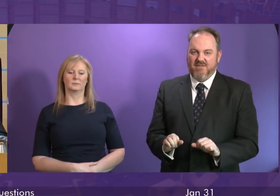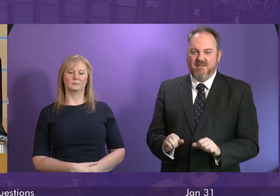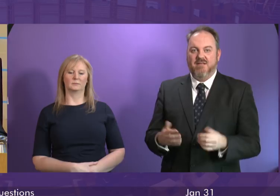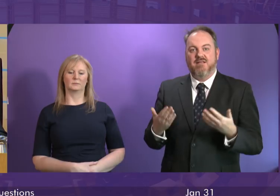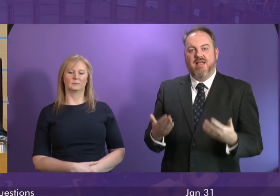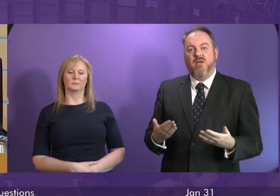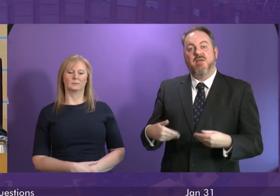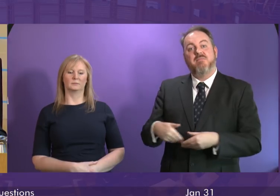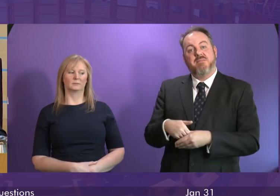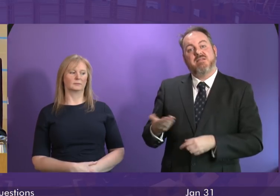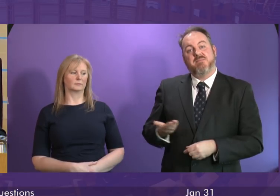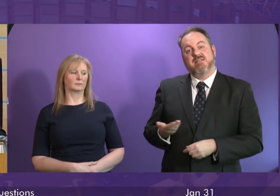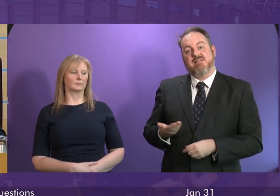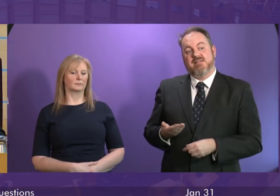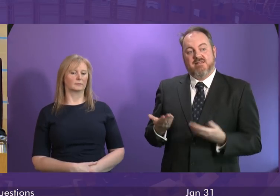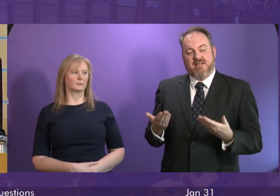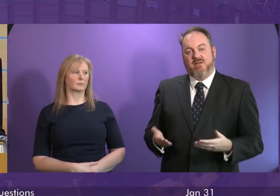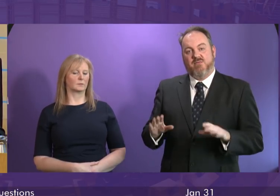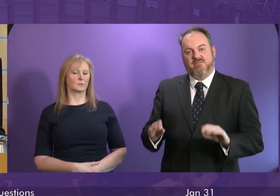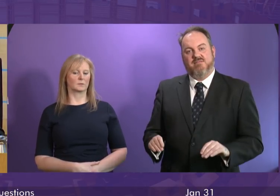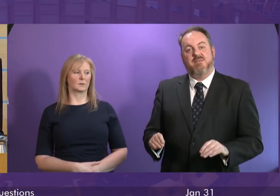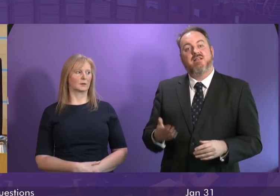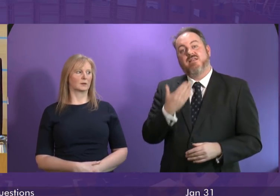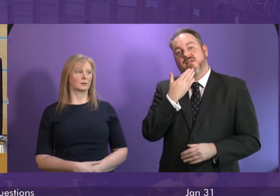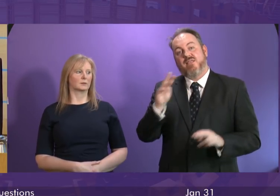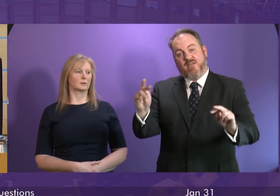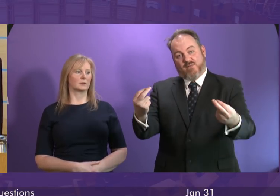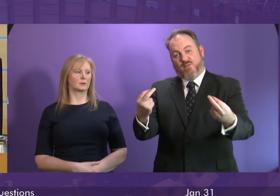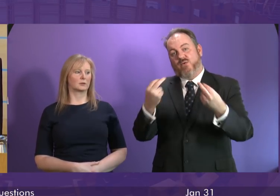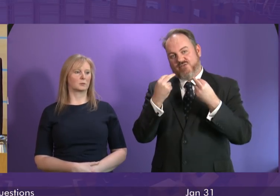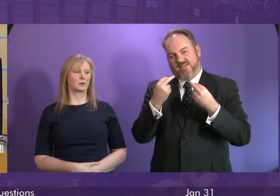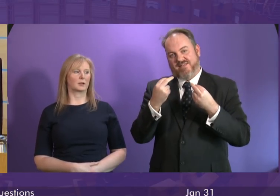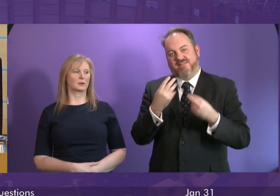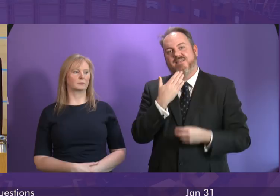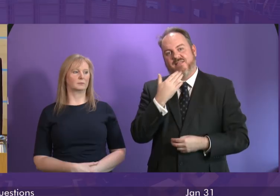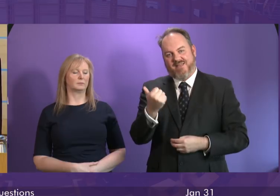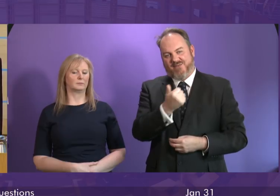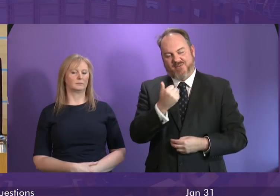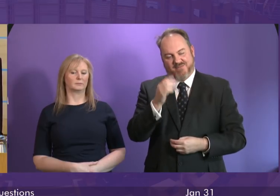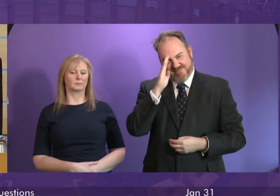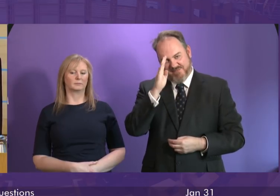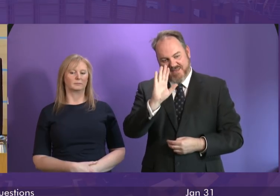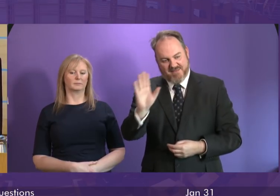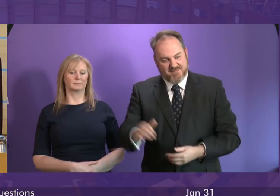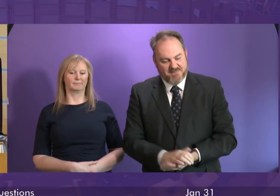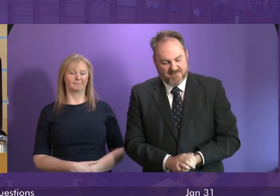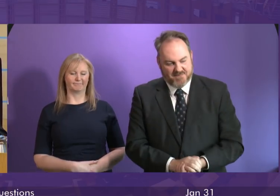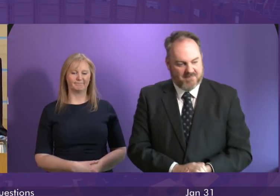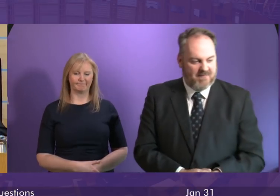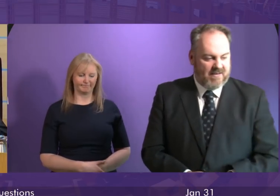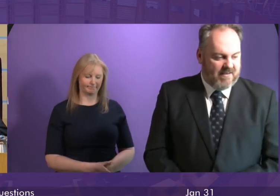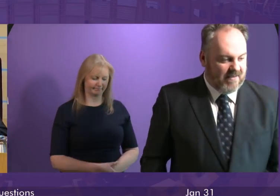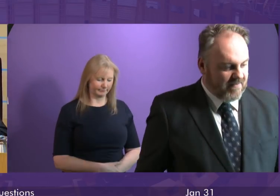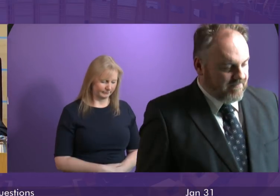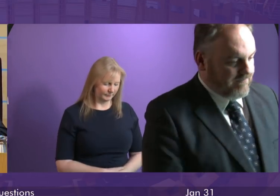first to members business in the name of Ian Gray on the Royal Society of Edinburgh's Tapping All Our Talents 2018 progress report on women